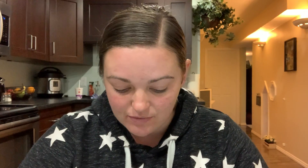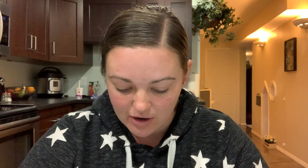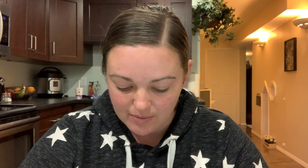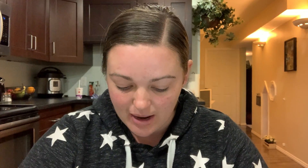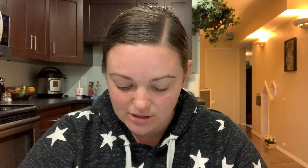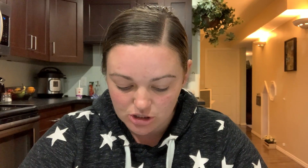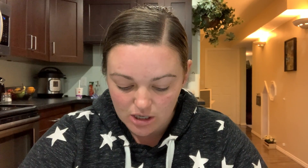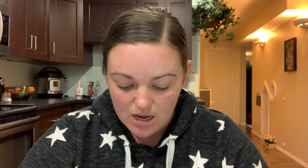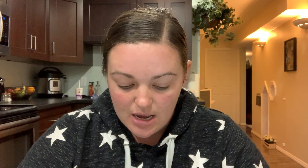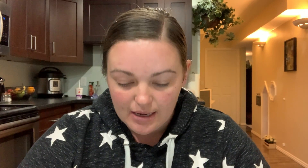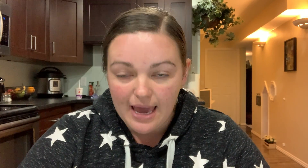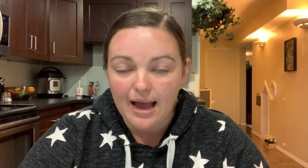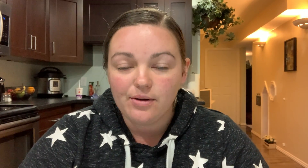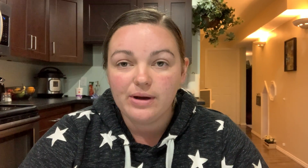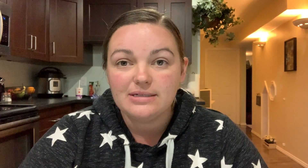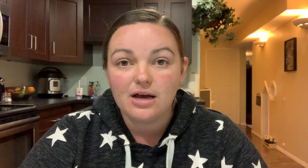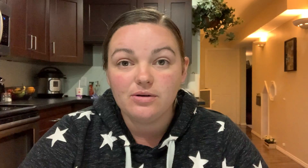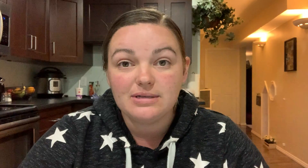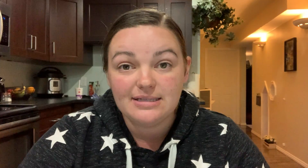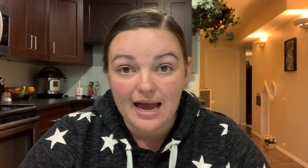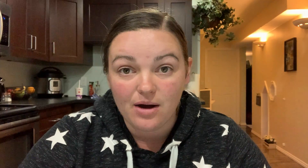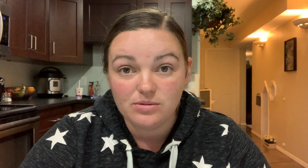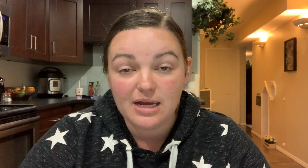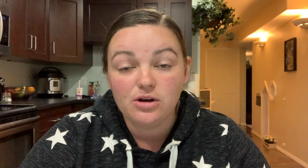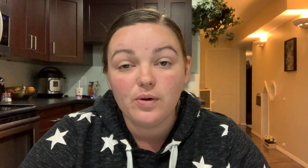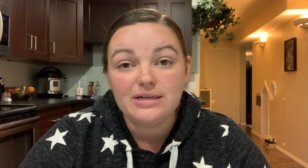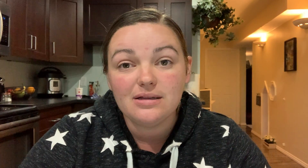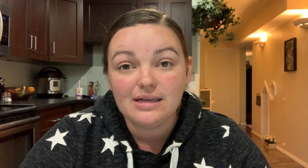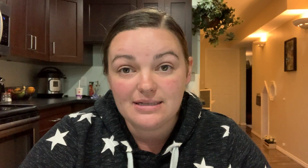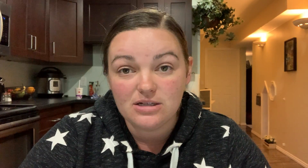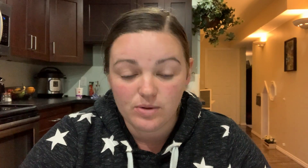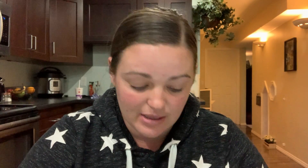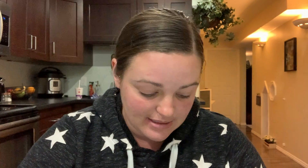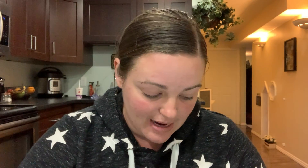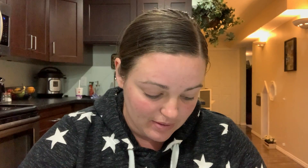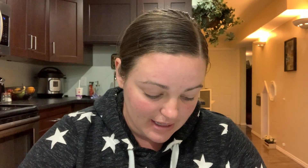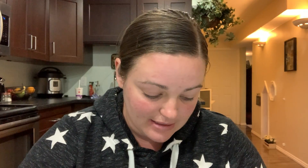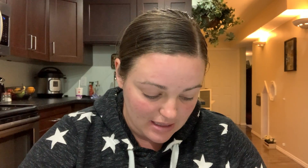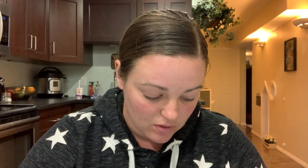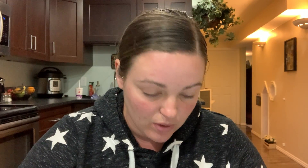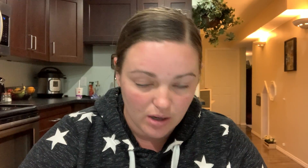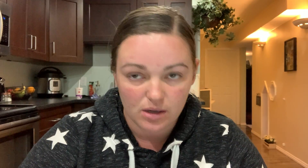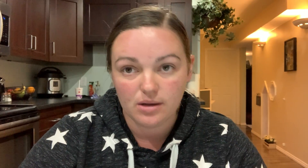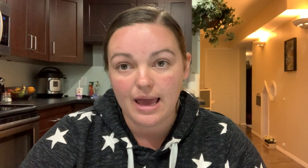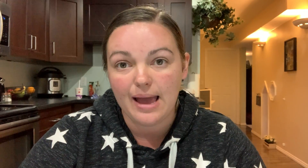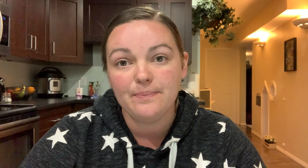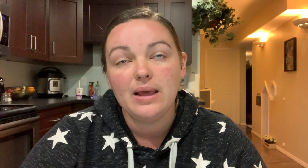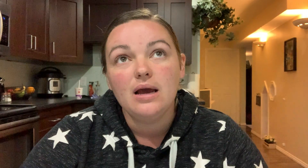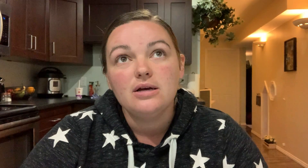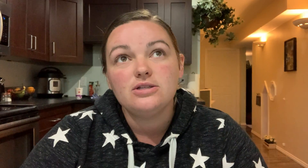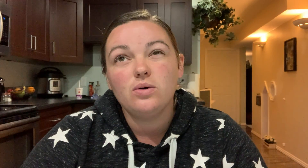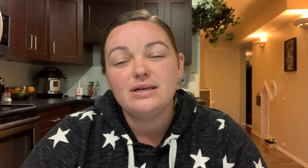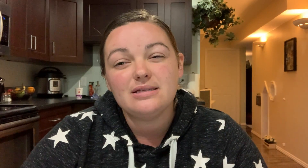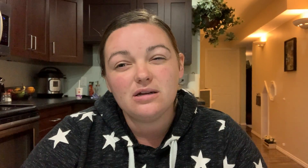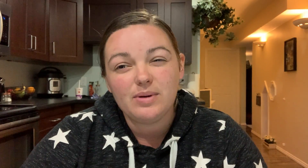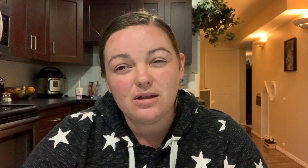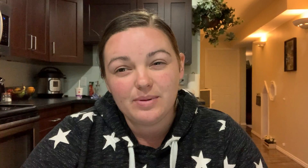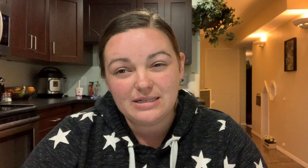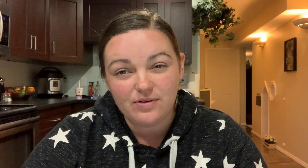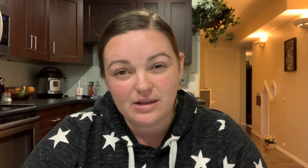very much okay I'm going to tell you a sound and you're going to listen to where this sound is in the word okay so this is going to be a little bit different